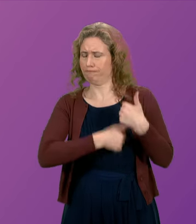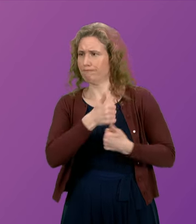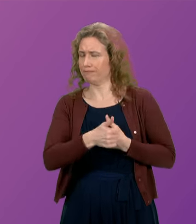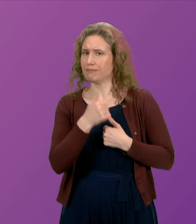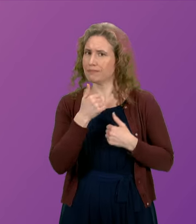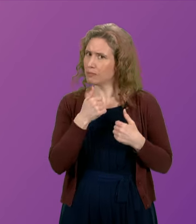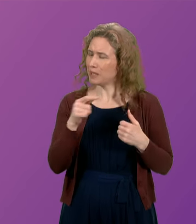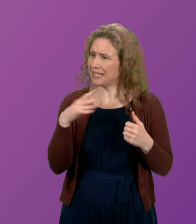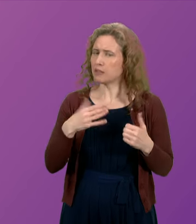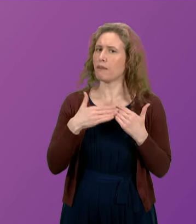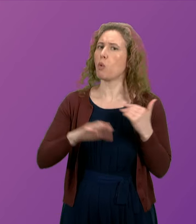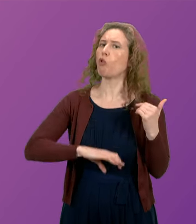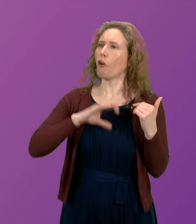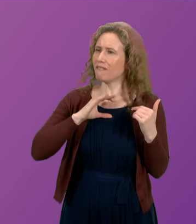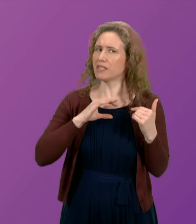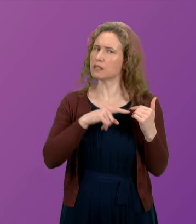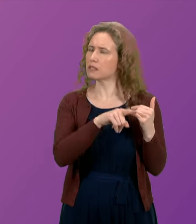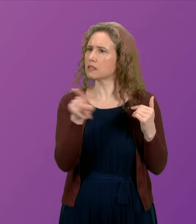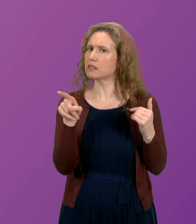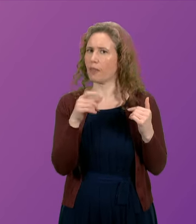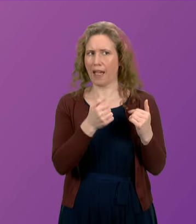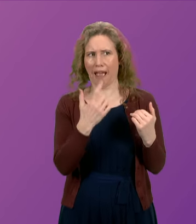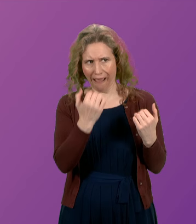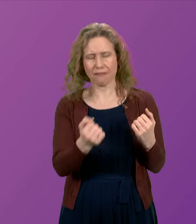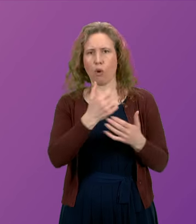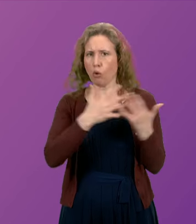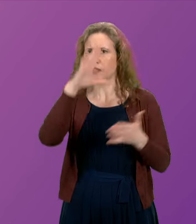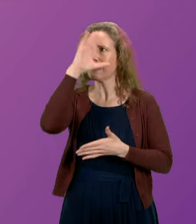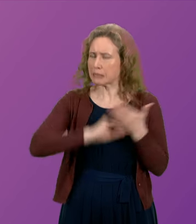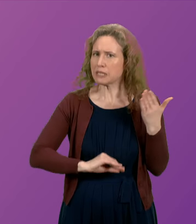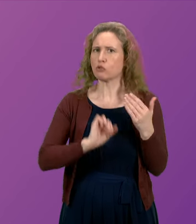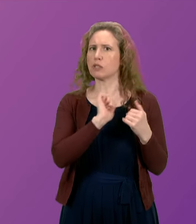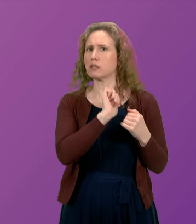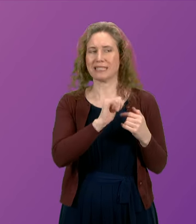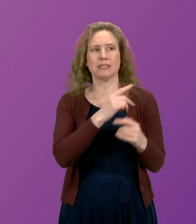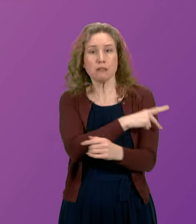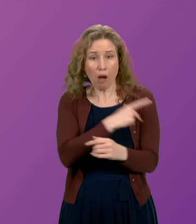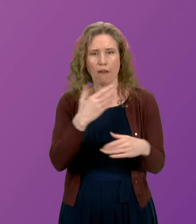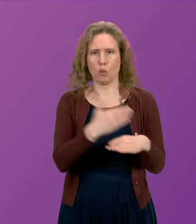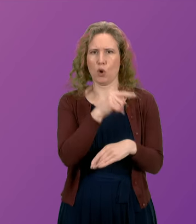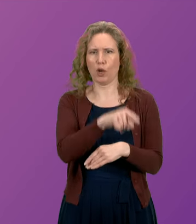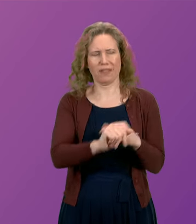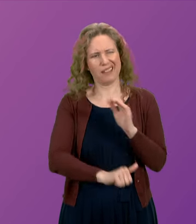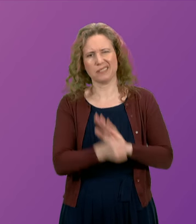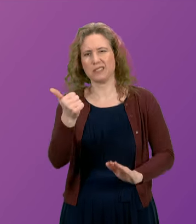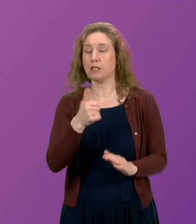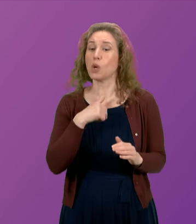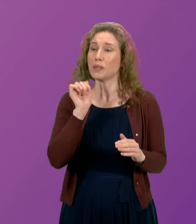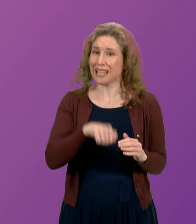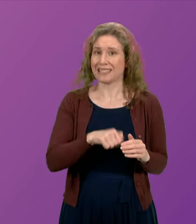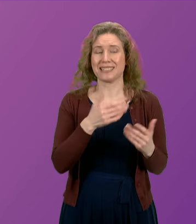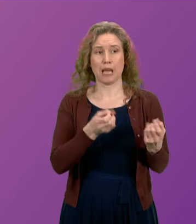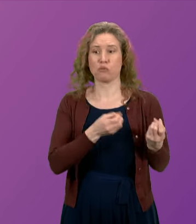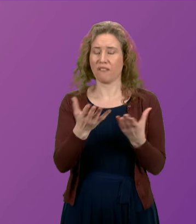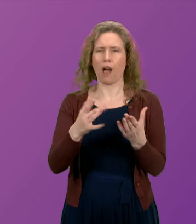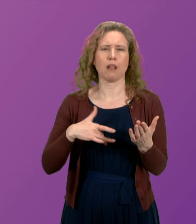great public confidence about the strength and the capability of the CalMAC personnel. So as well as providing a lifeline service to